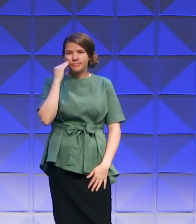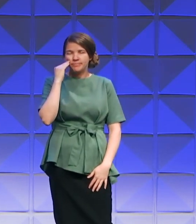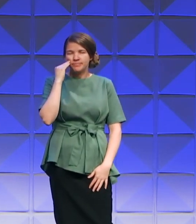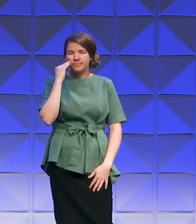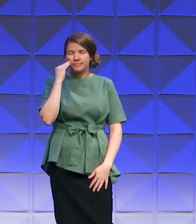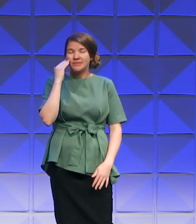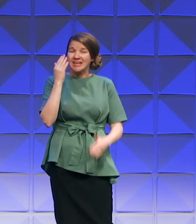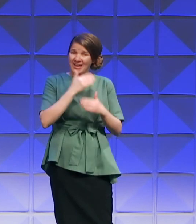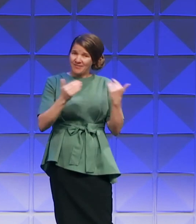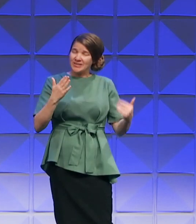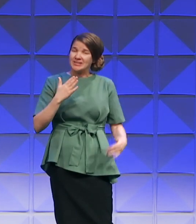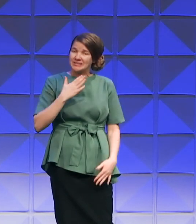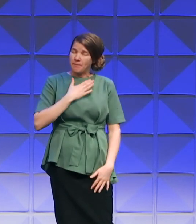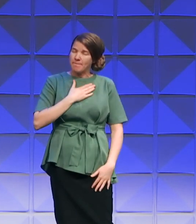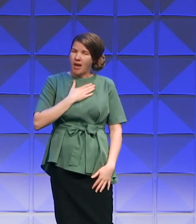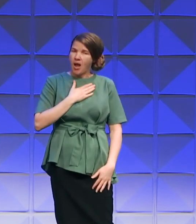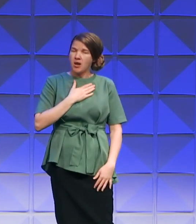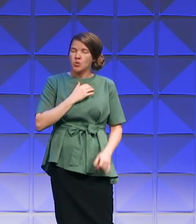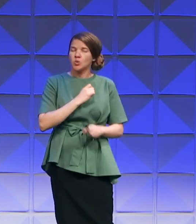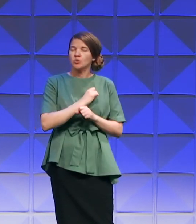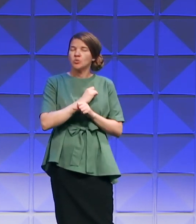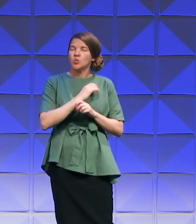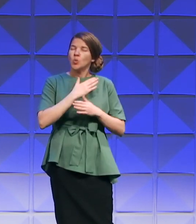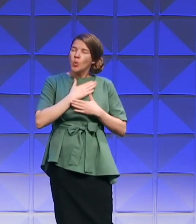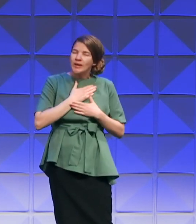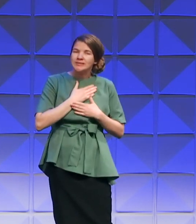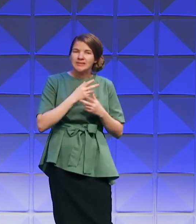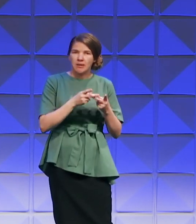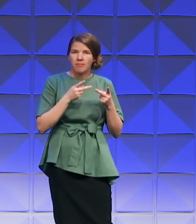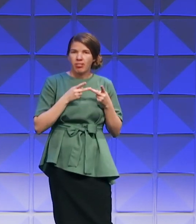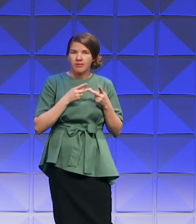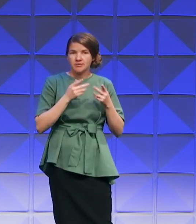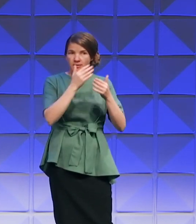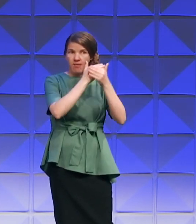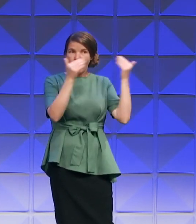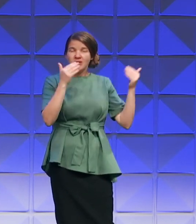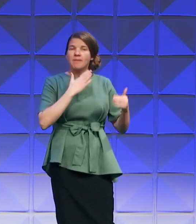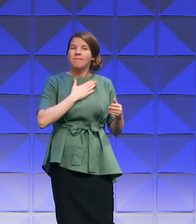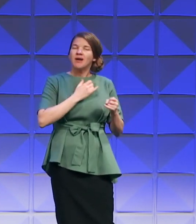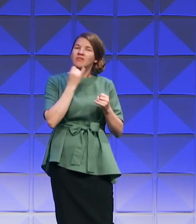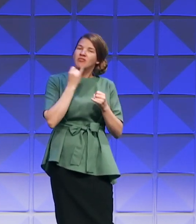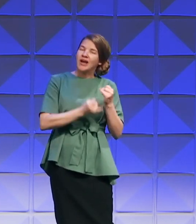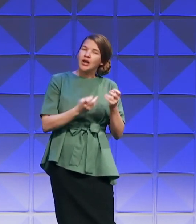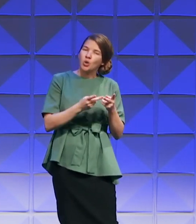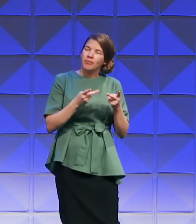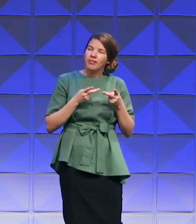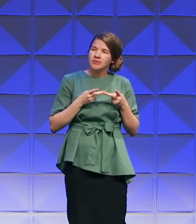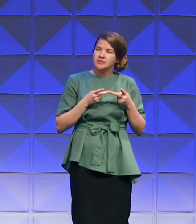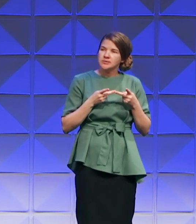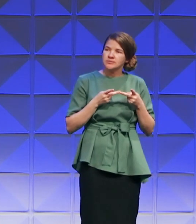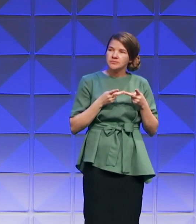Heaven will be my resting place. Heaven will be my final place.